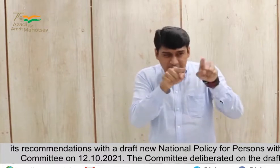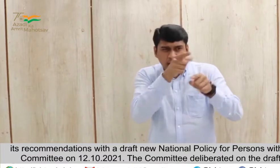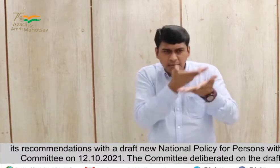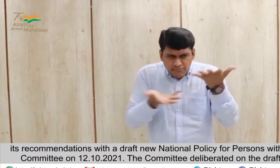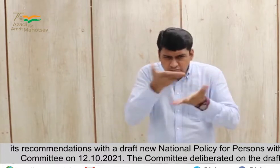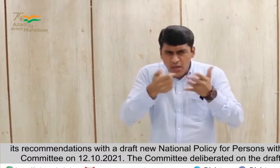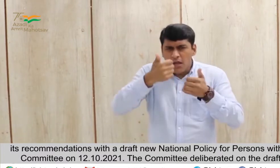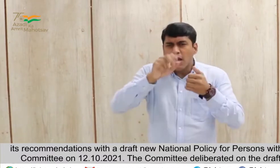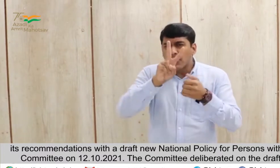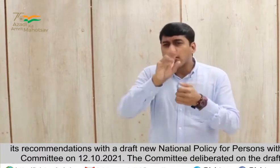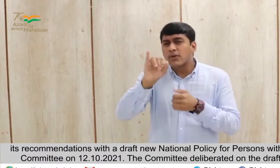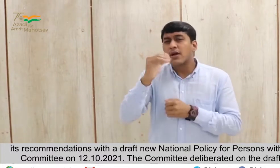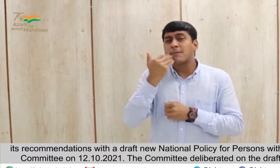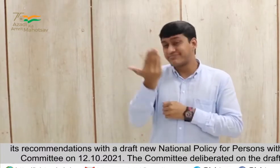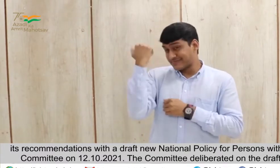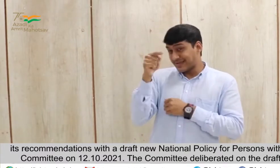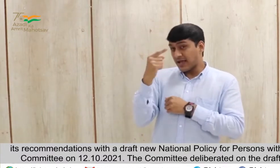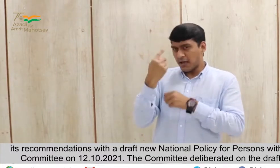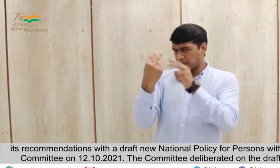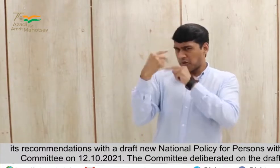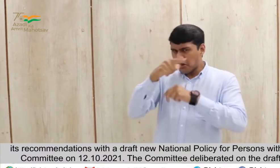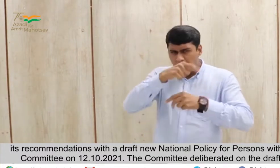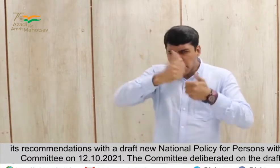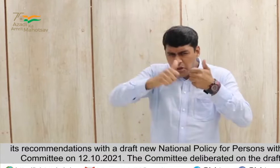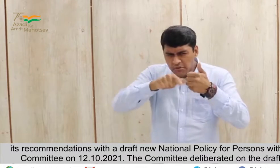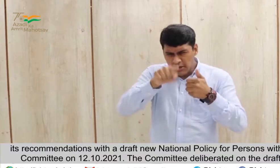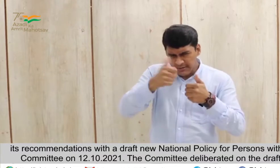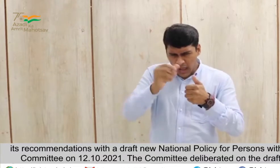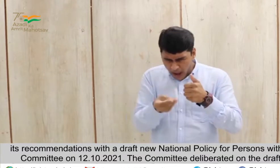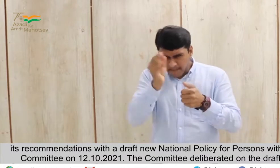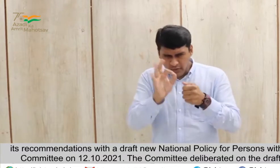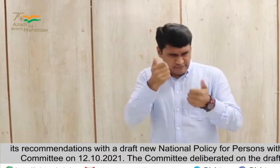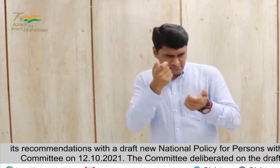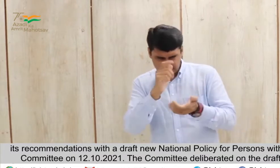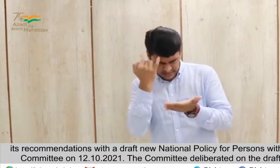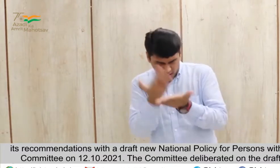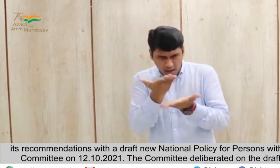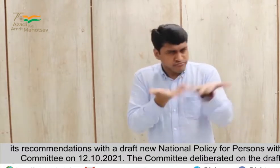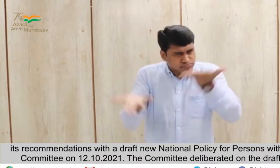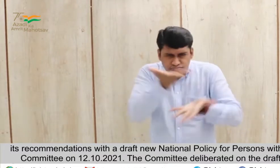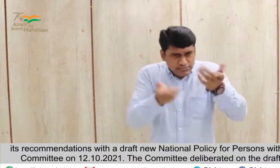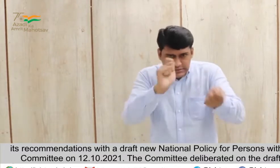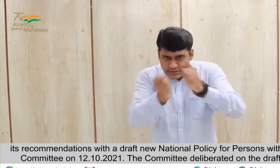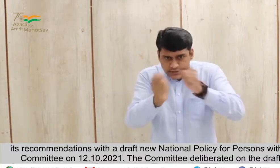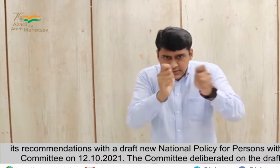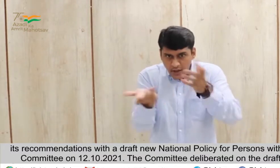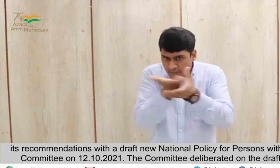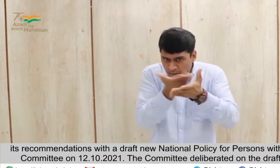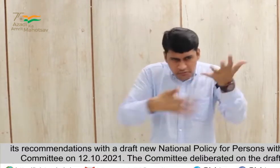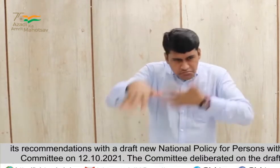new national policy for persons with disabilities to the committee on 12 October 2021.